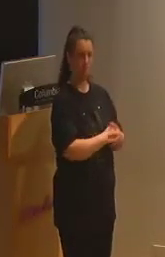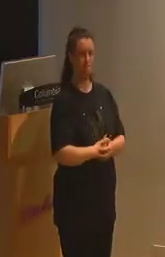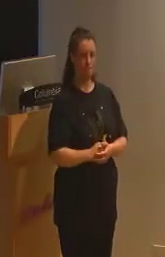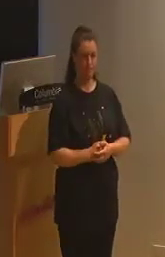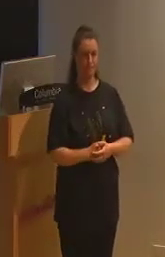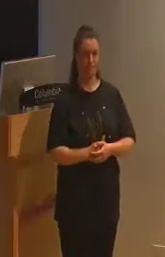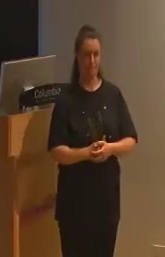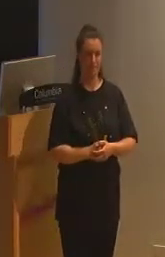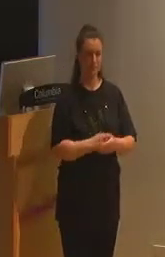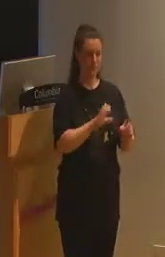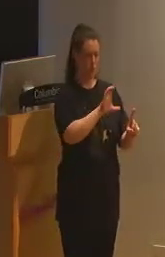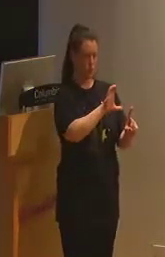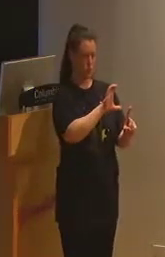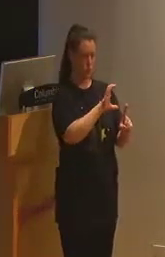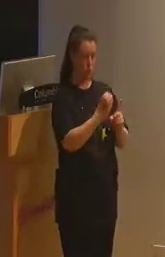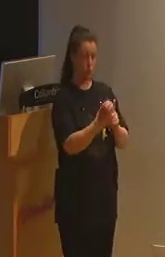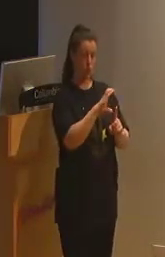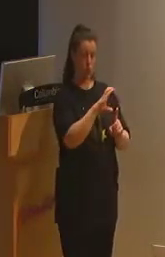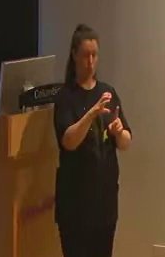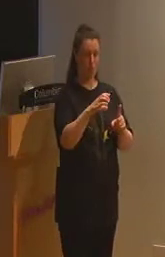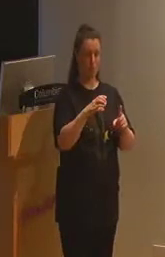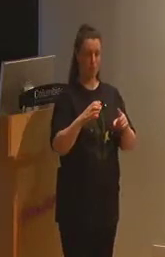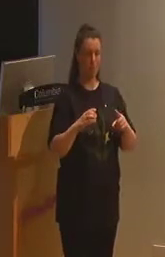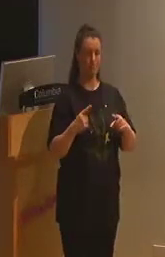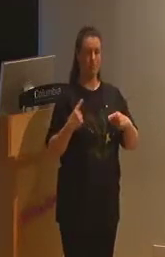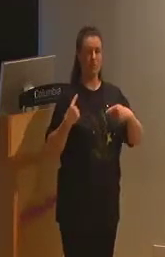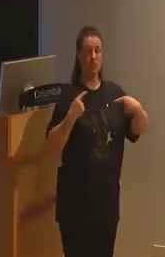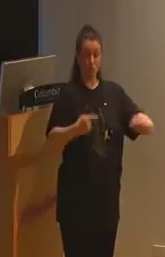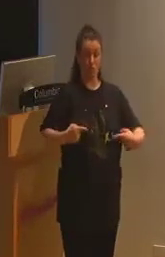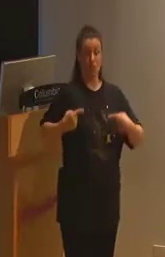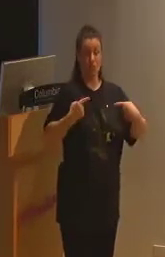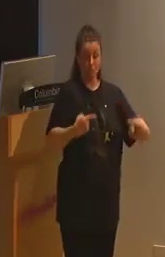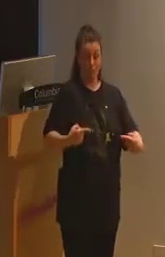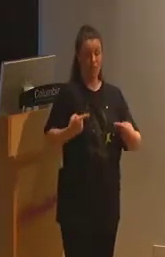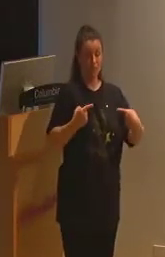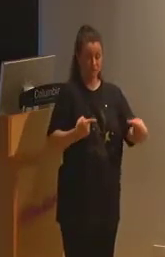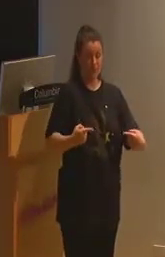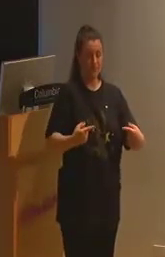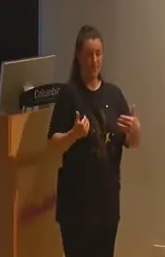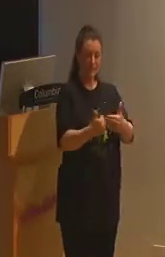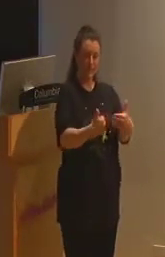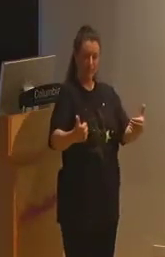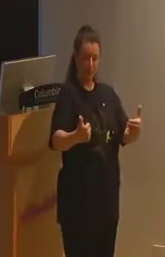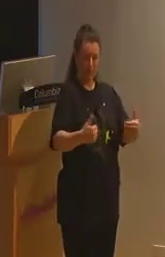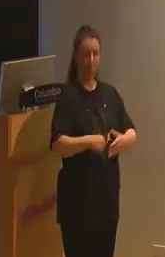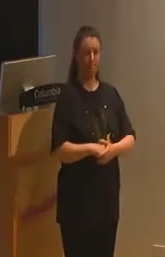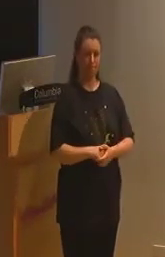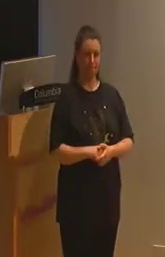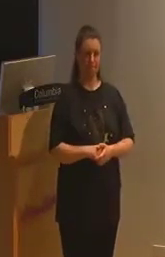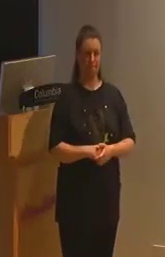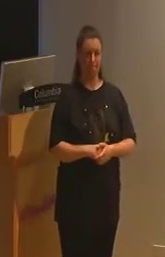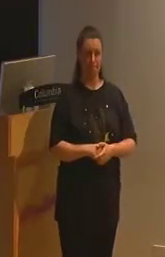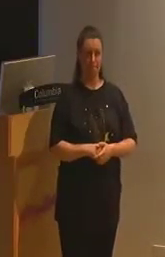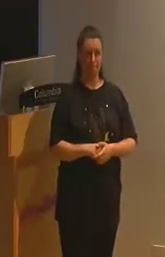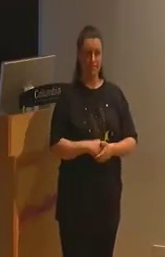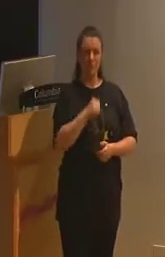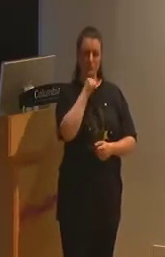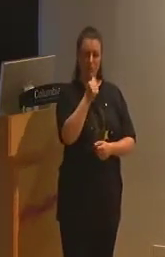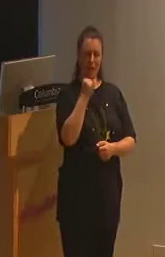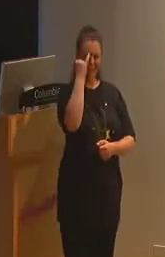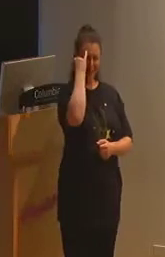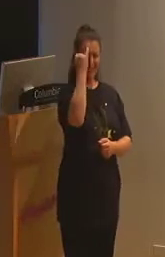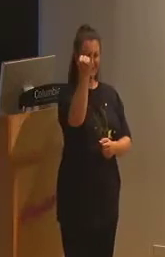State and Cultural Struggle, voiced concern over the ways in which the state organizes policy reform around an idealized standard student